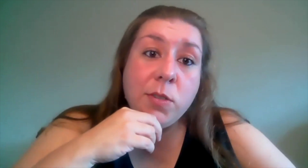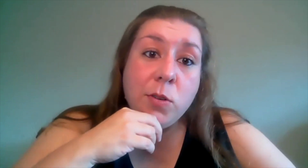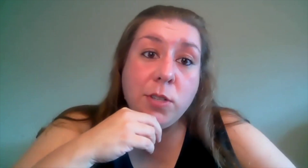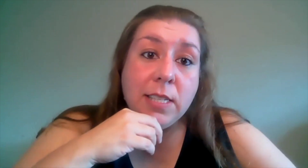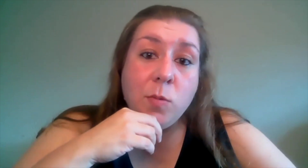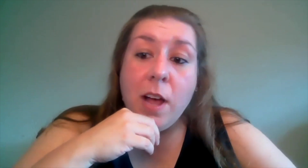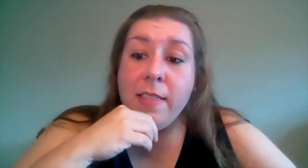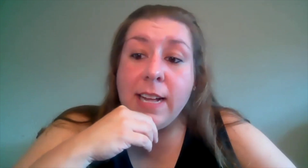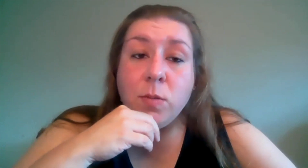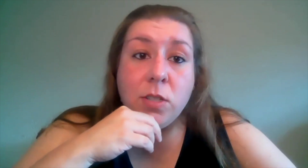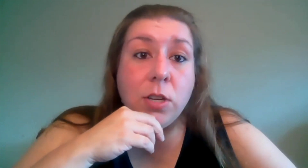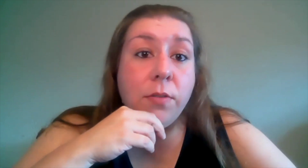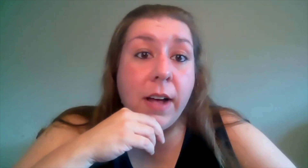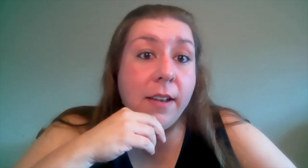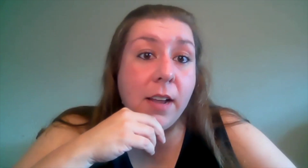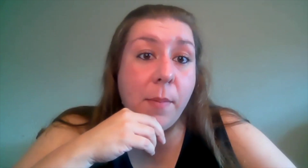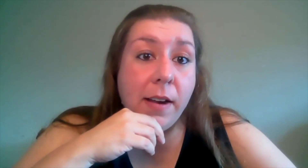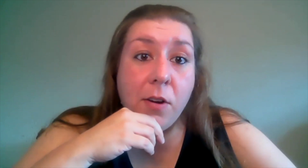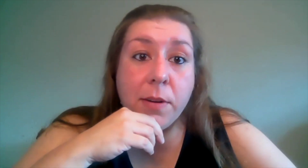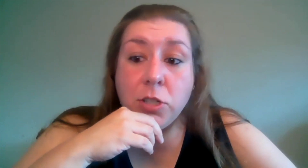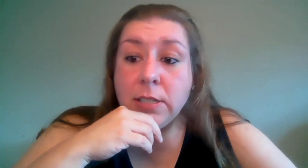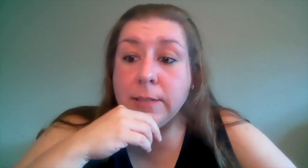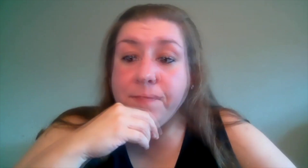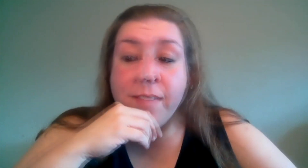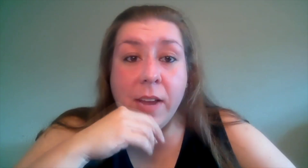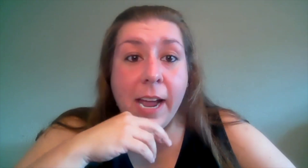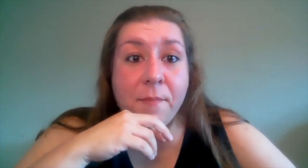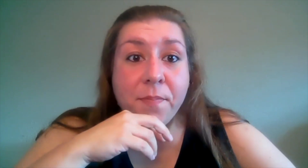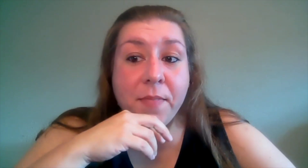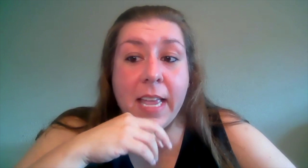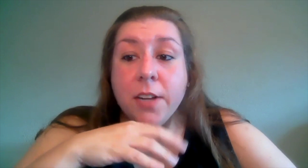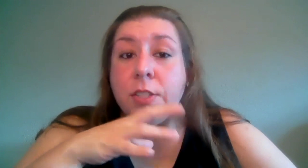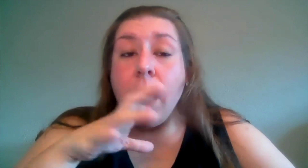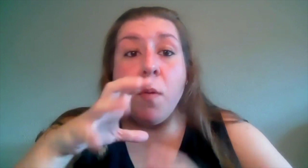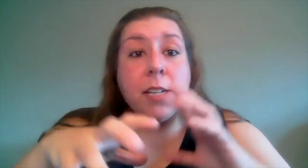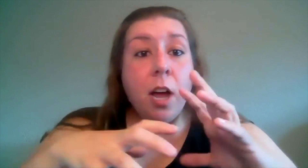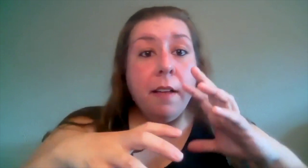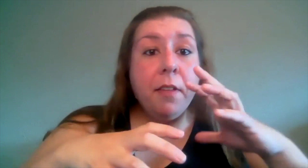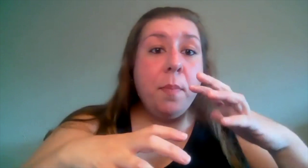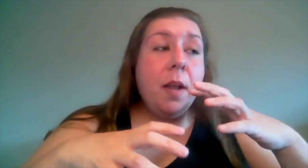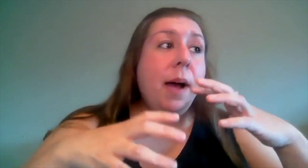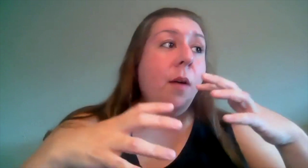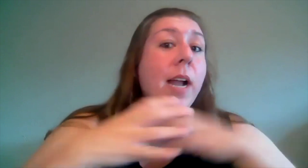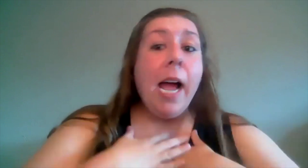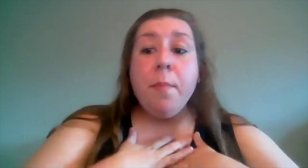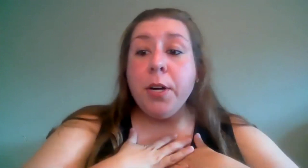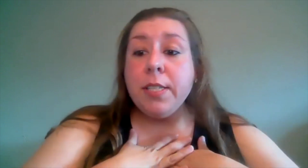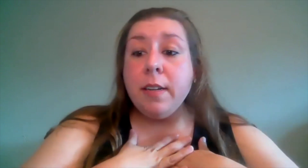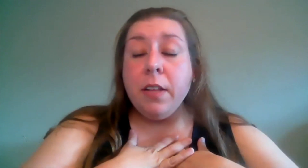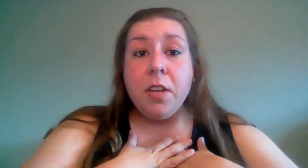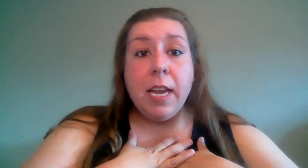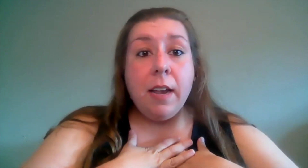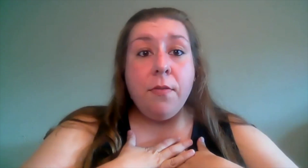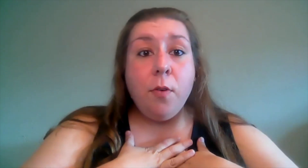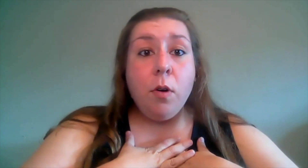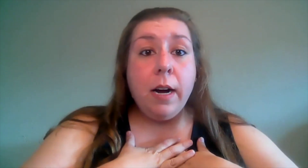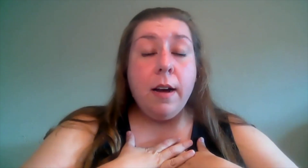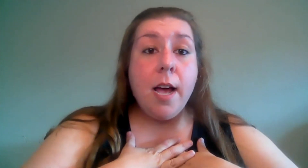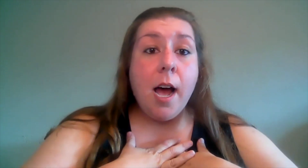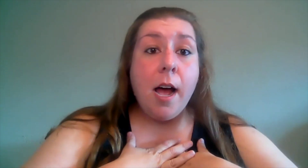musicals as well and that's what's so fun about intermission okay so i want to talk a little bit about what i'm personally looking for um